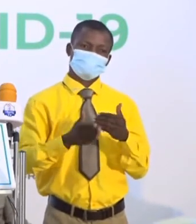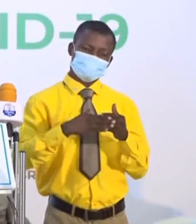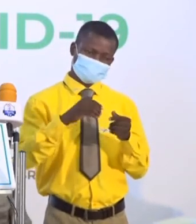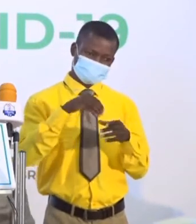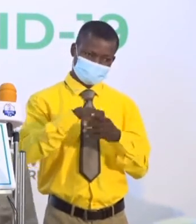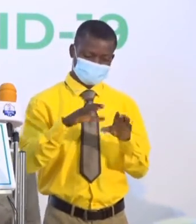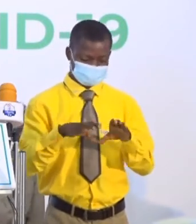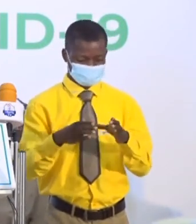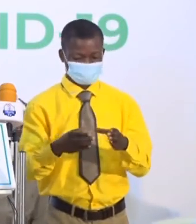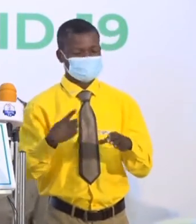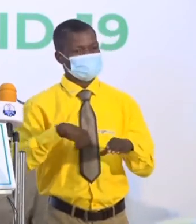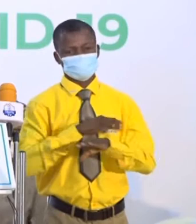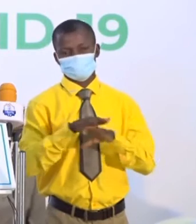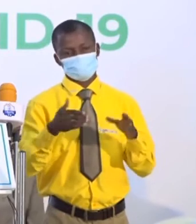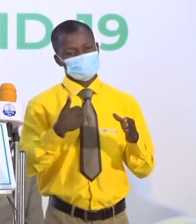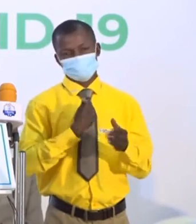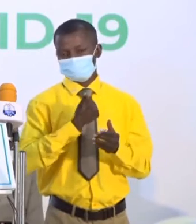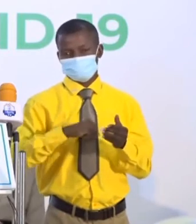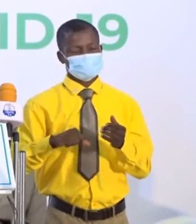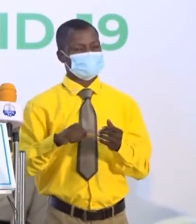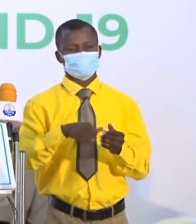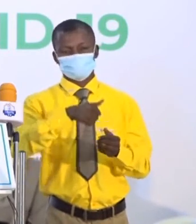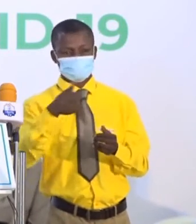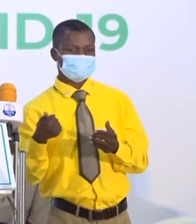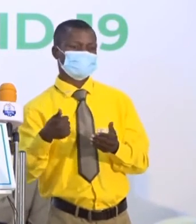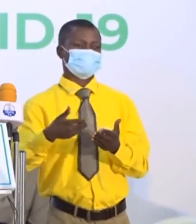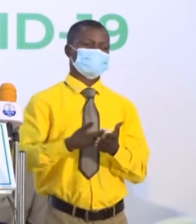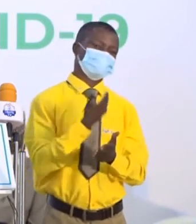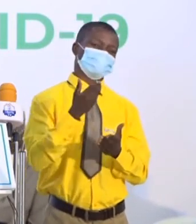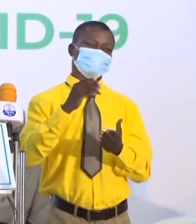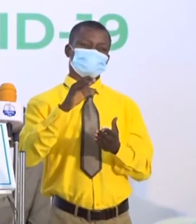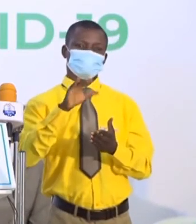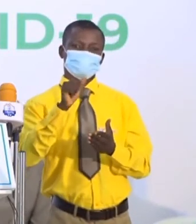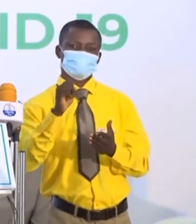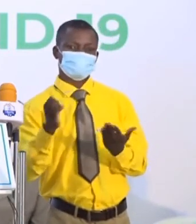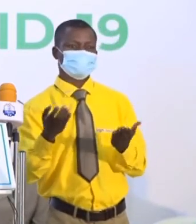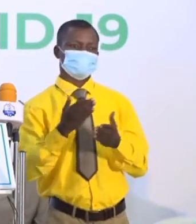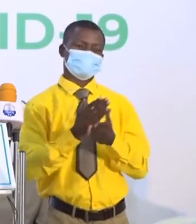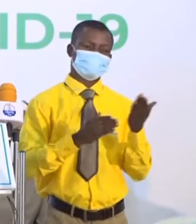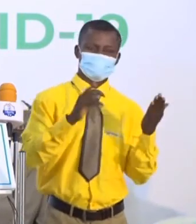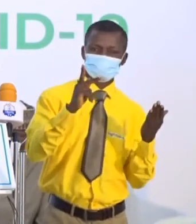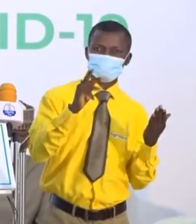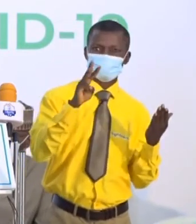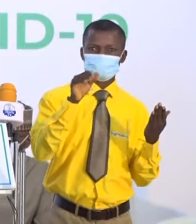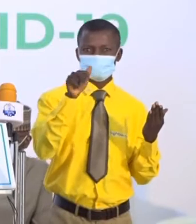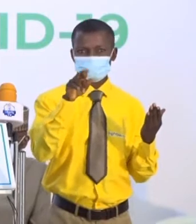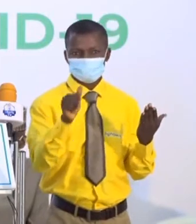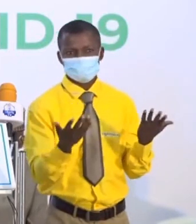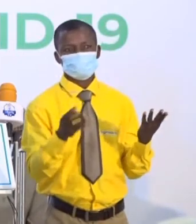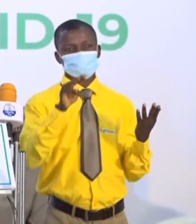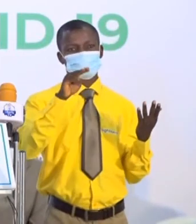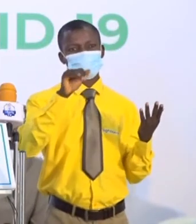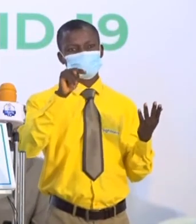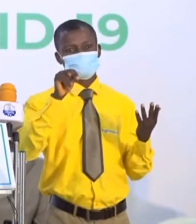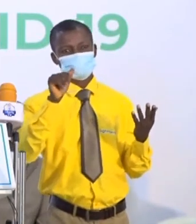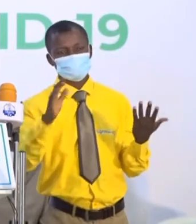for the ongoing West African senior school certificate examination have been treated, discharged and returned to school. Mwajoba said this in